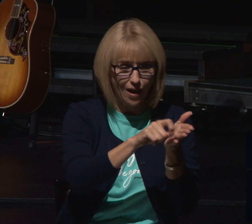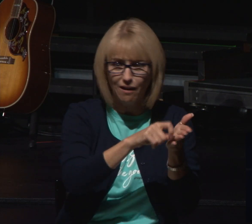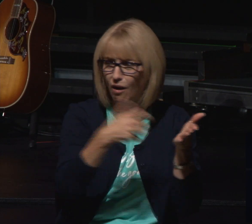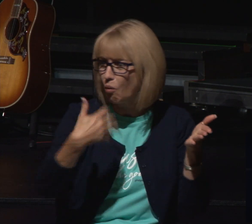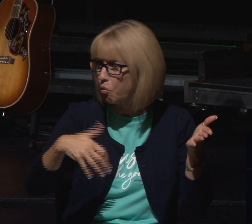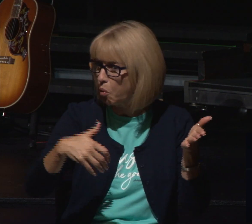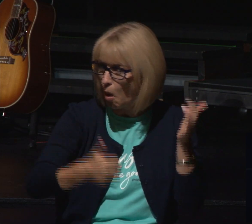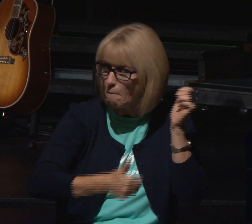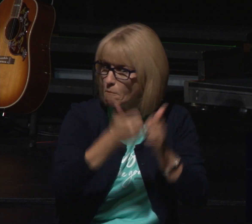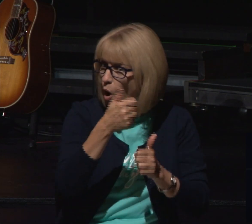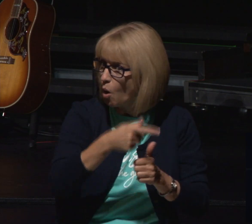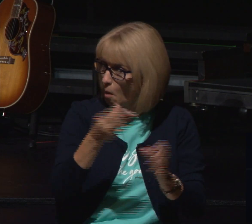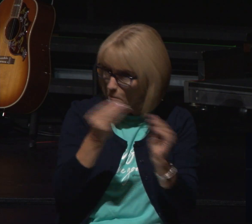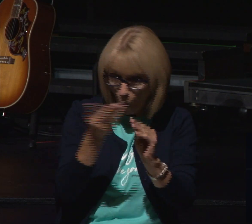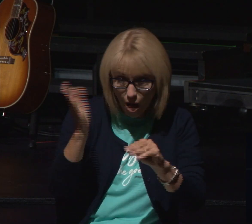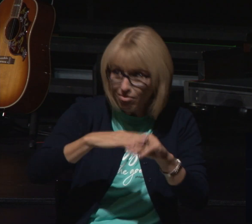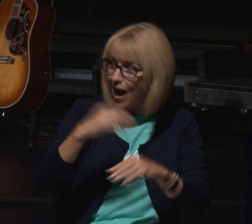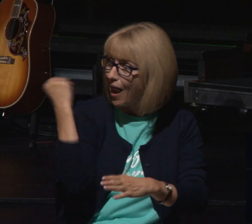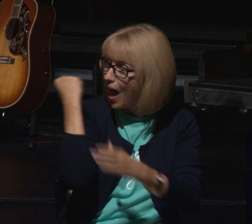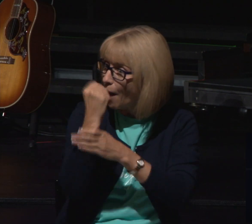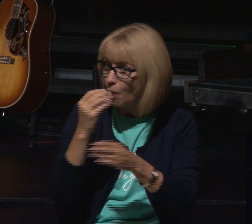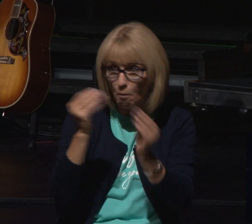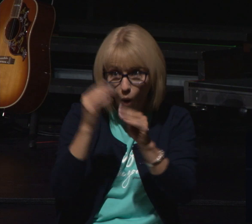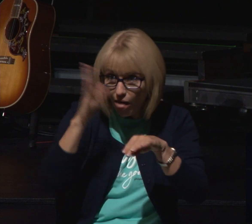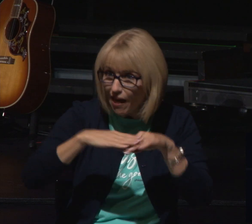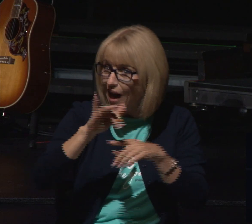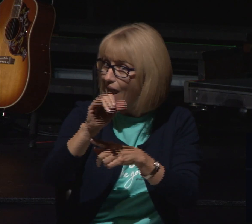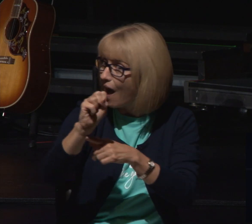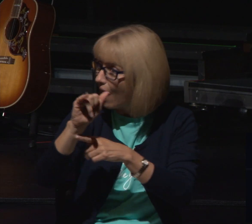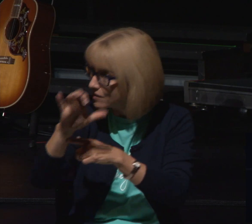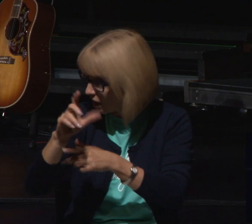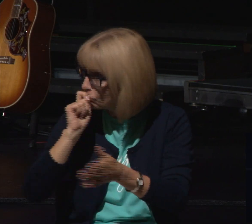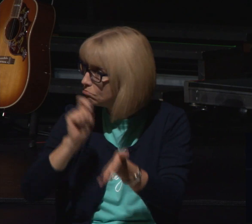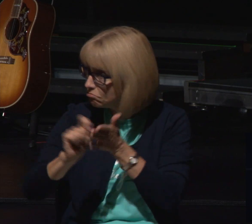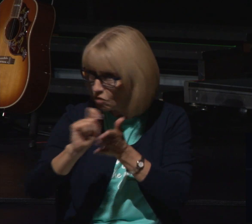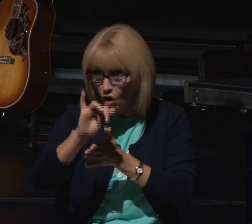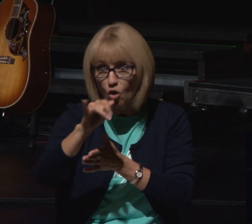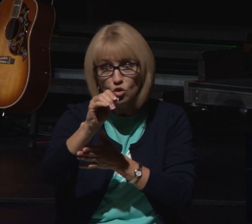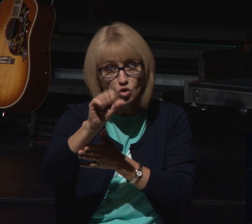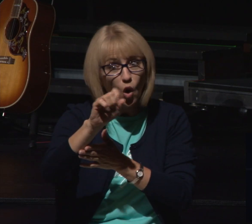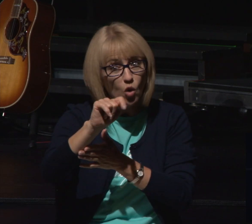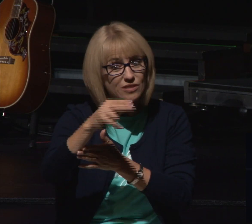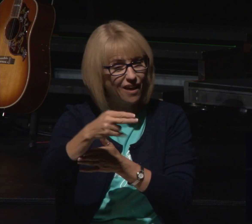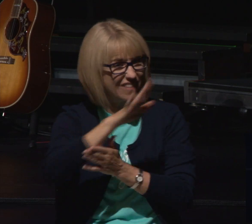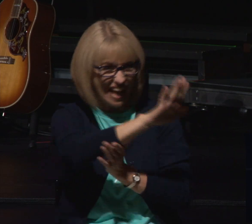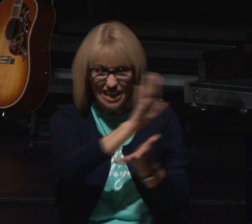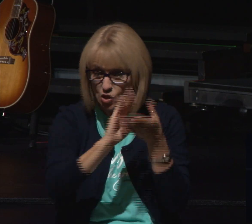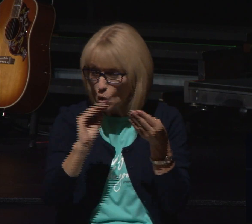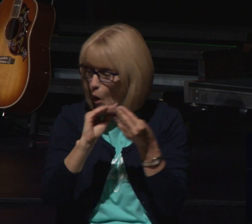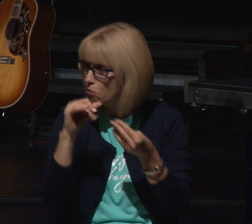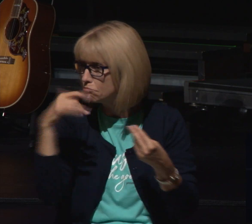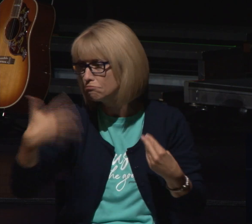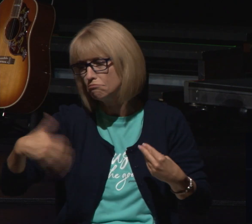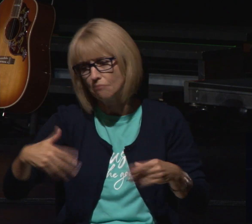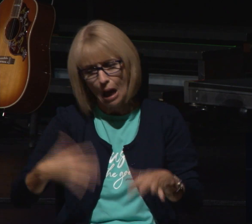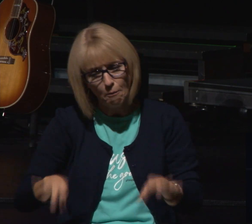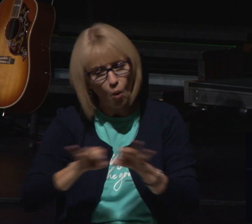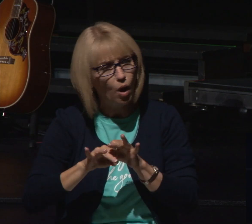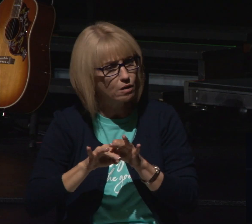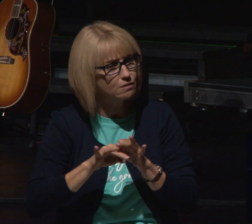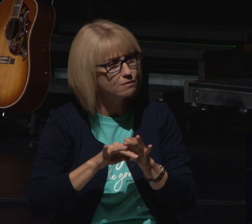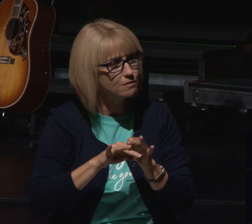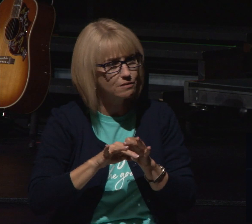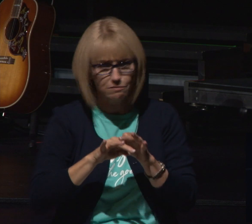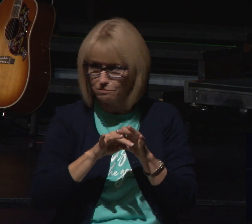about Abraham or Isaac or any of the other great patriarchs of old much time is given to his story and we want to